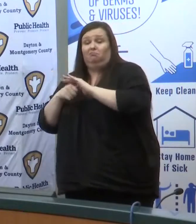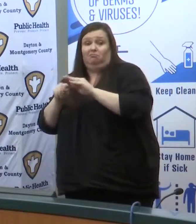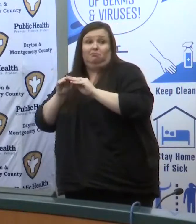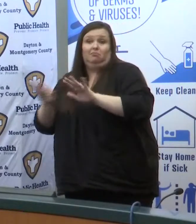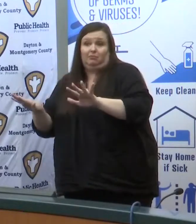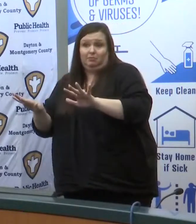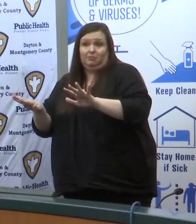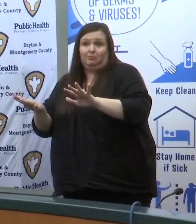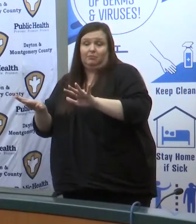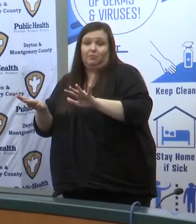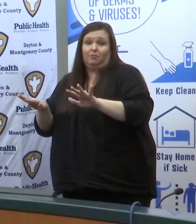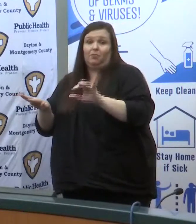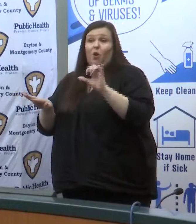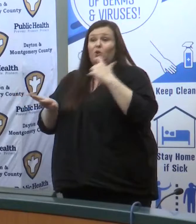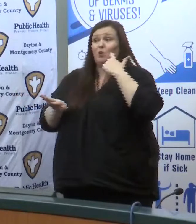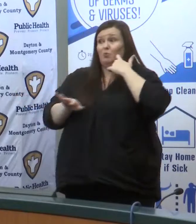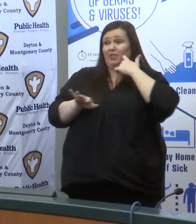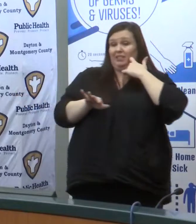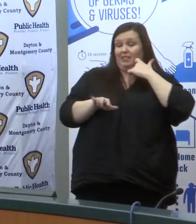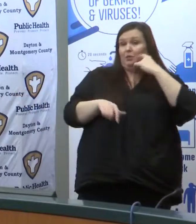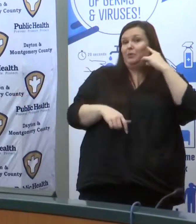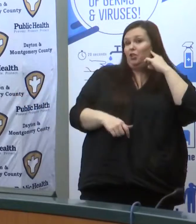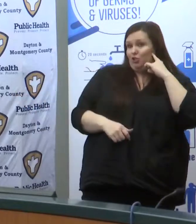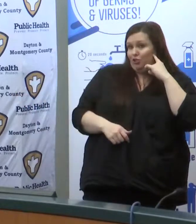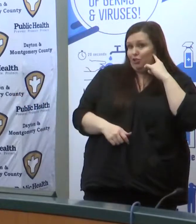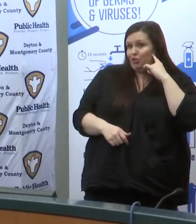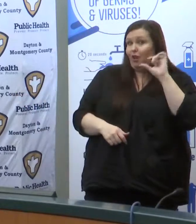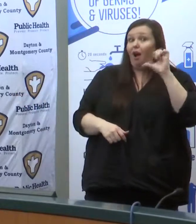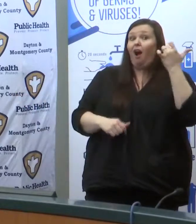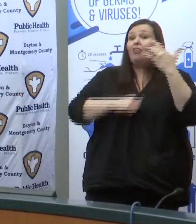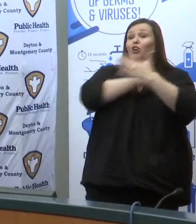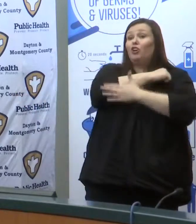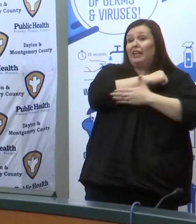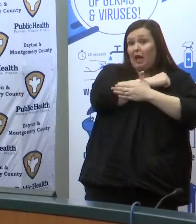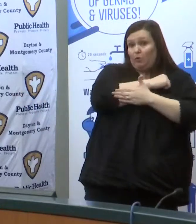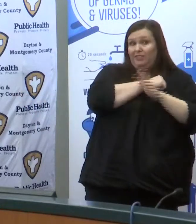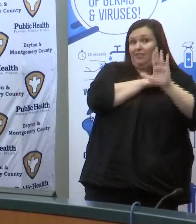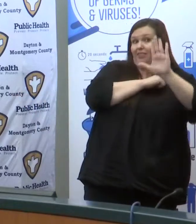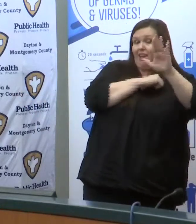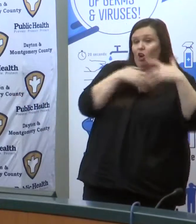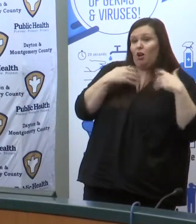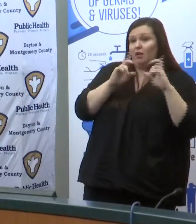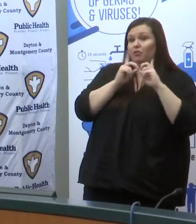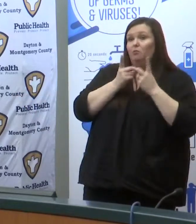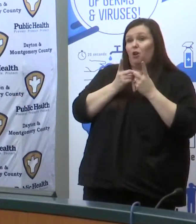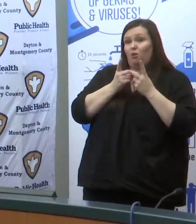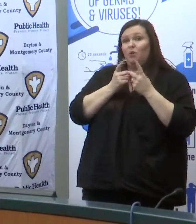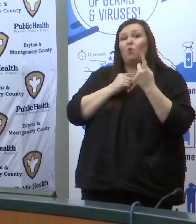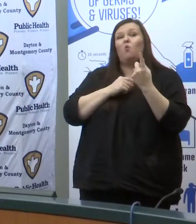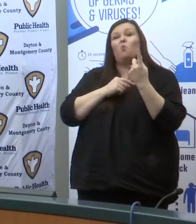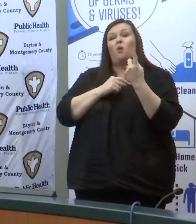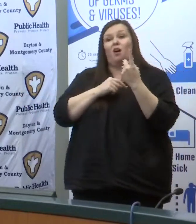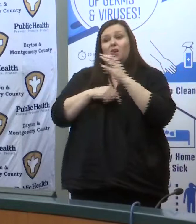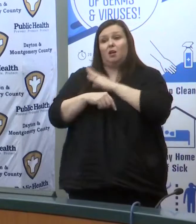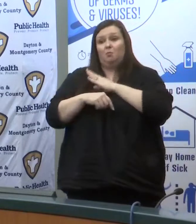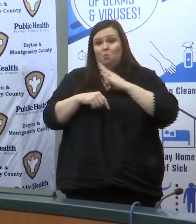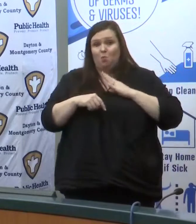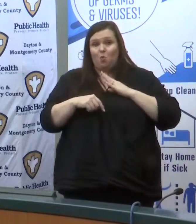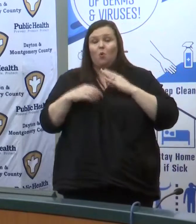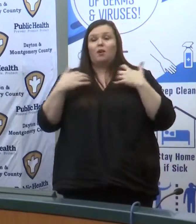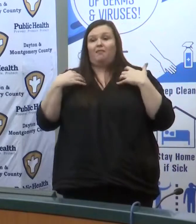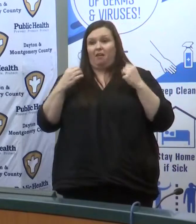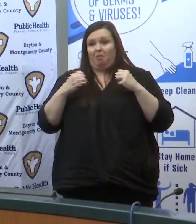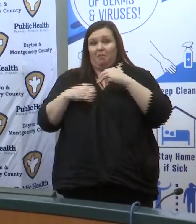illness as well as just recently learning about another county health department who recently lost a board of health member